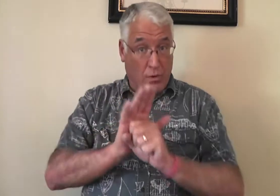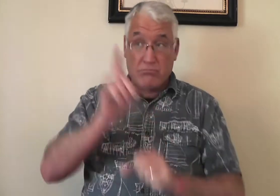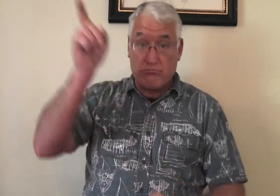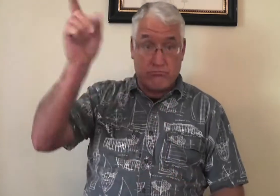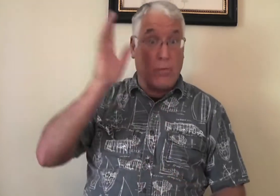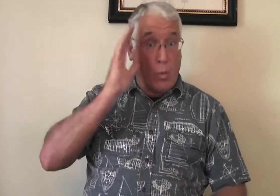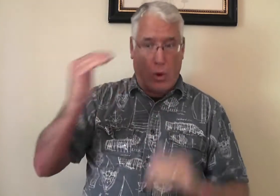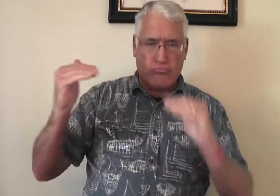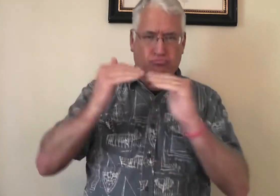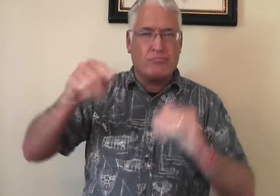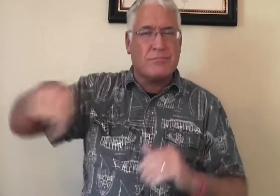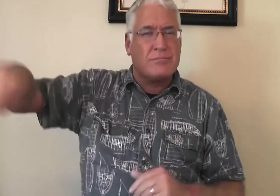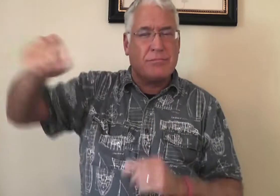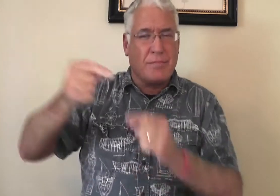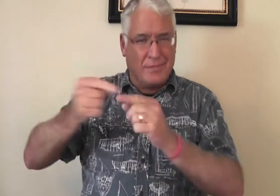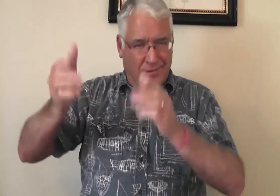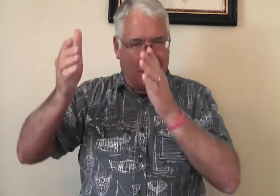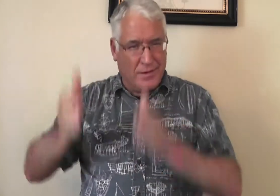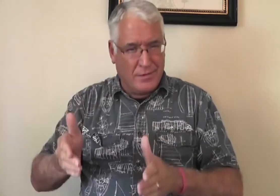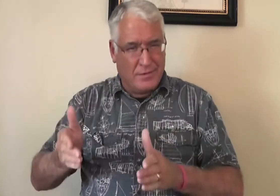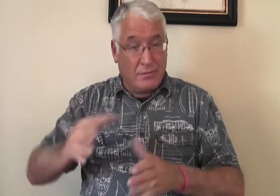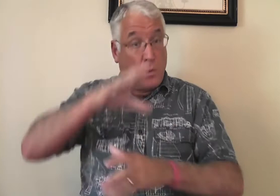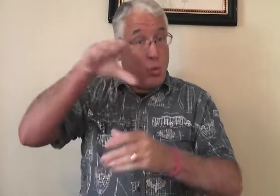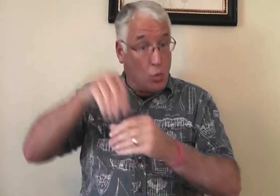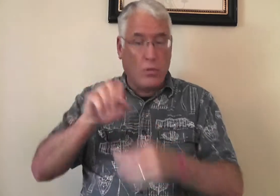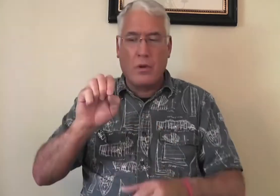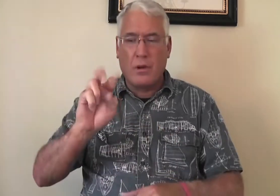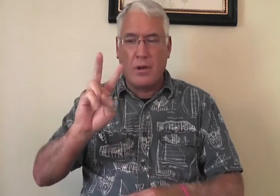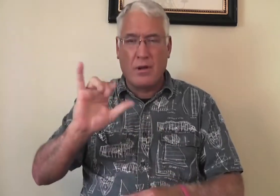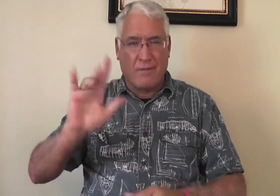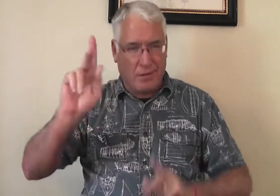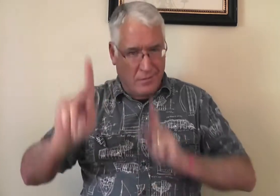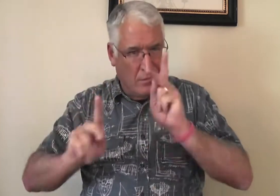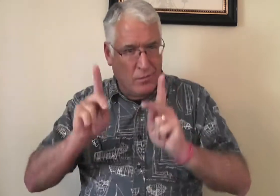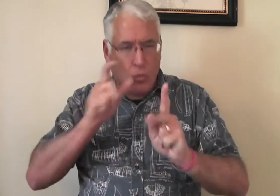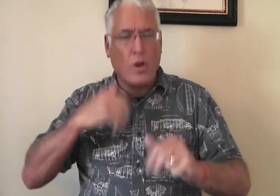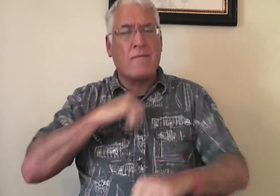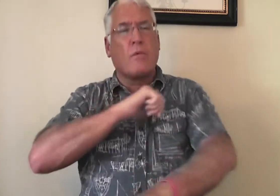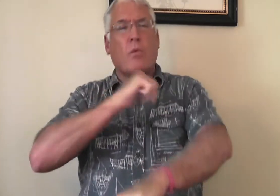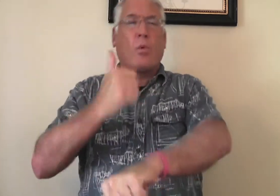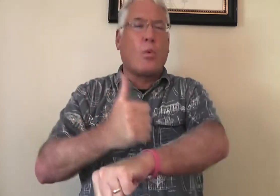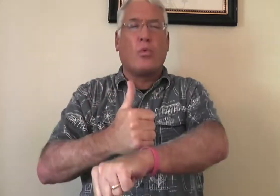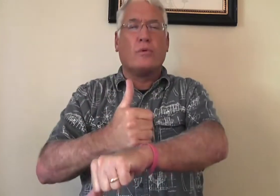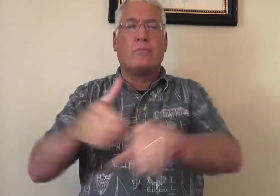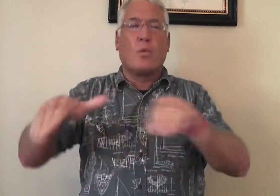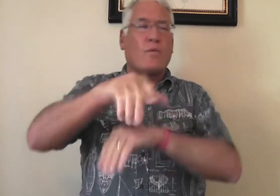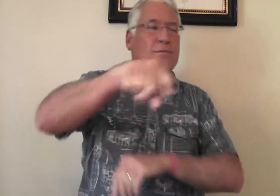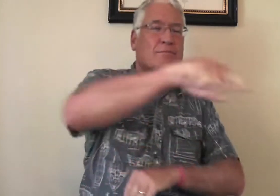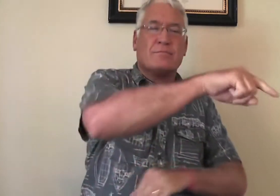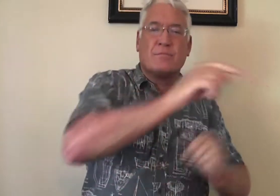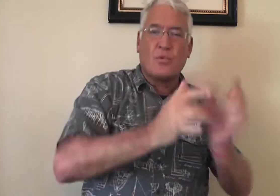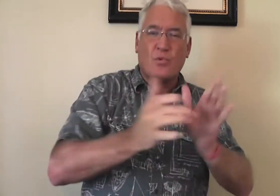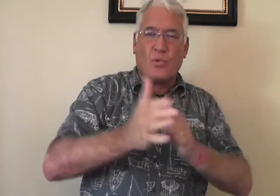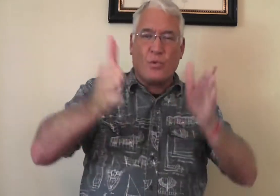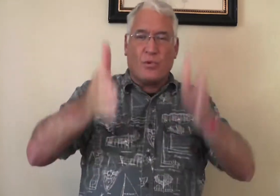God promised that he would avenge our enemies. This includes evil authorities.